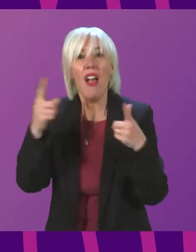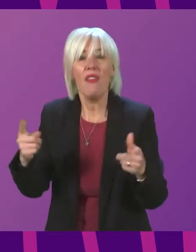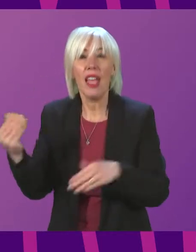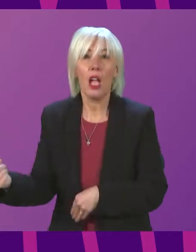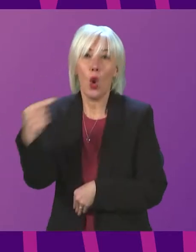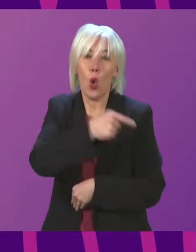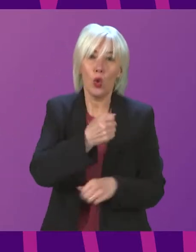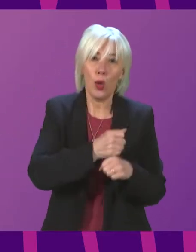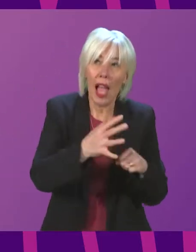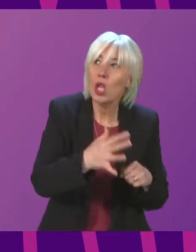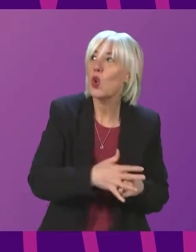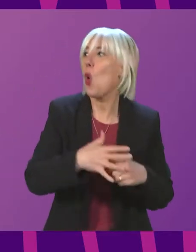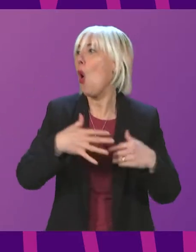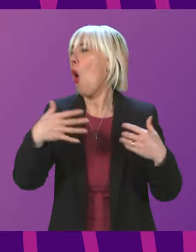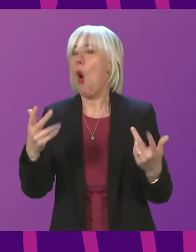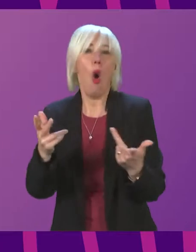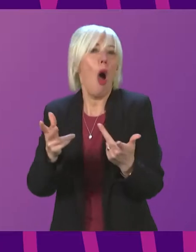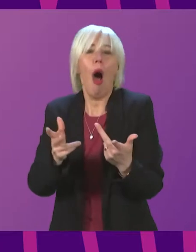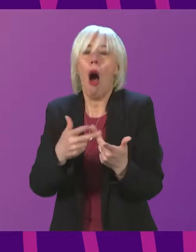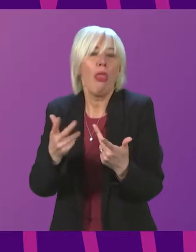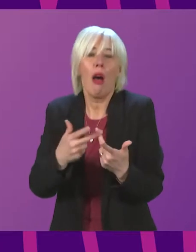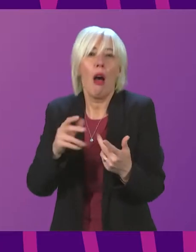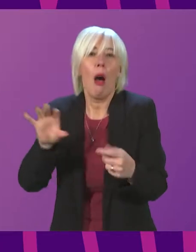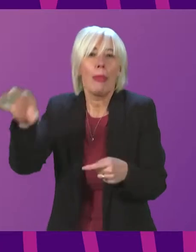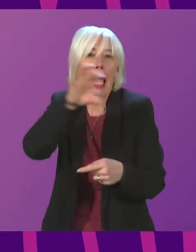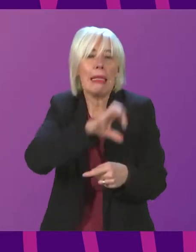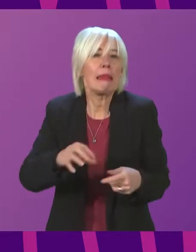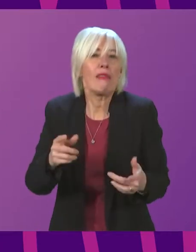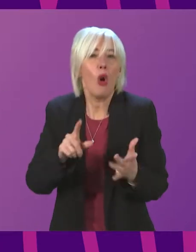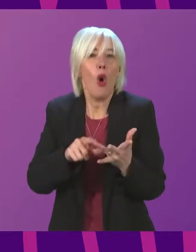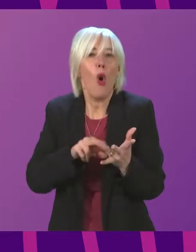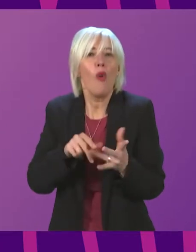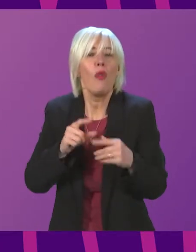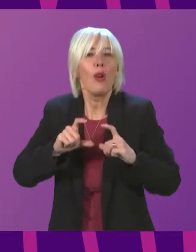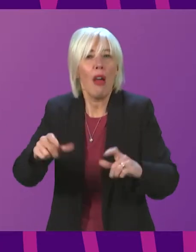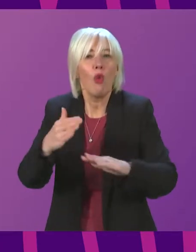to Glasgow or some other place where Ovo are maintaining a presence? Minister.